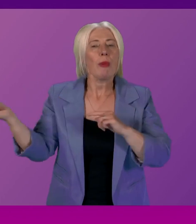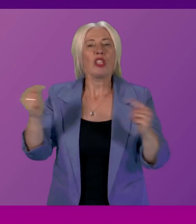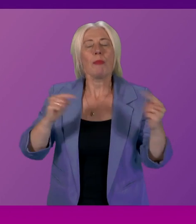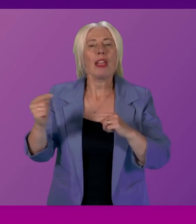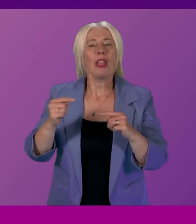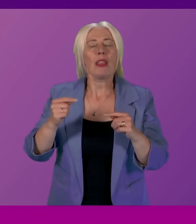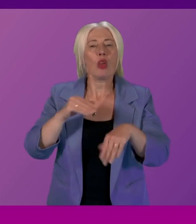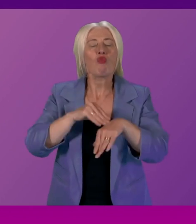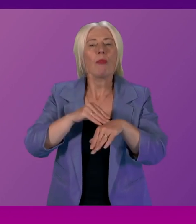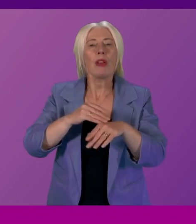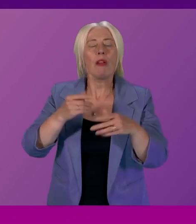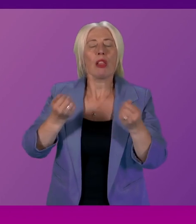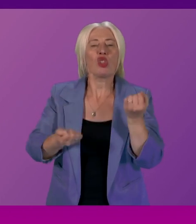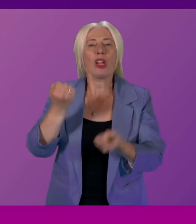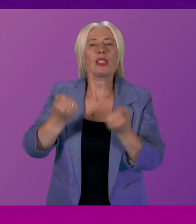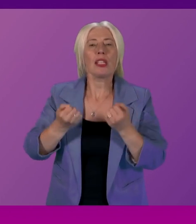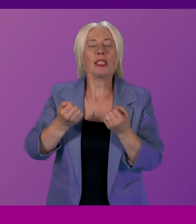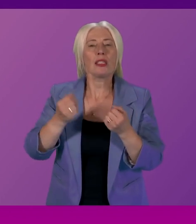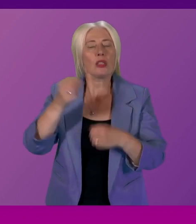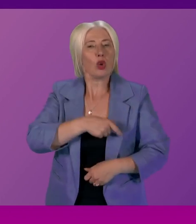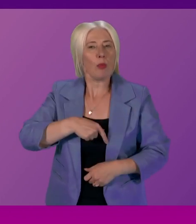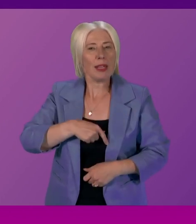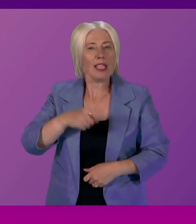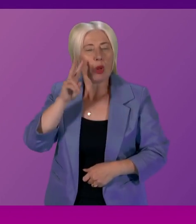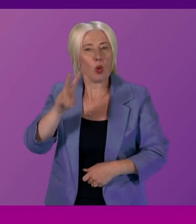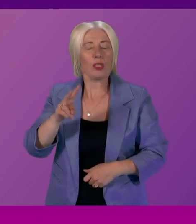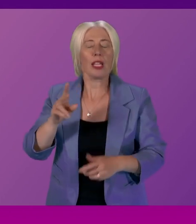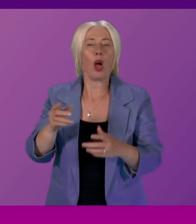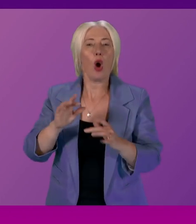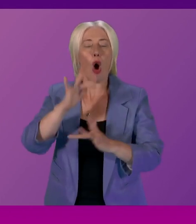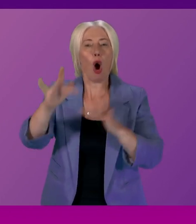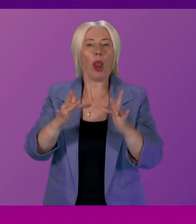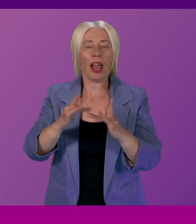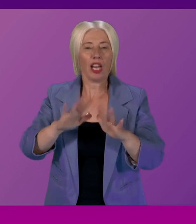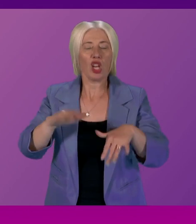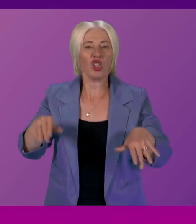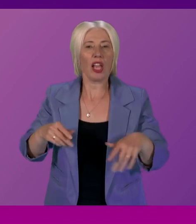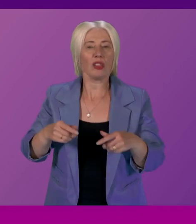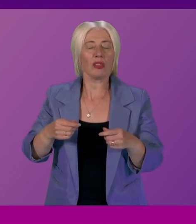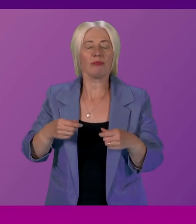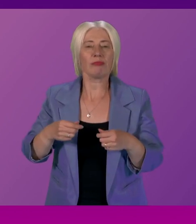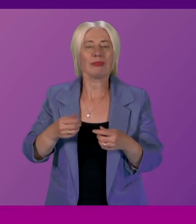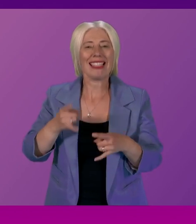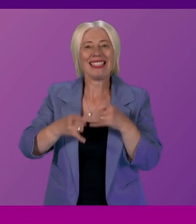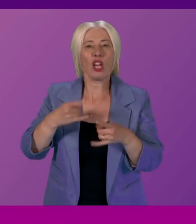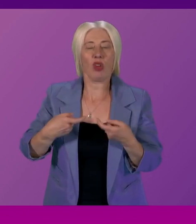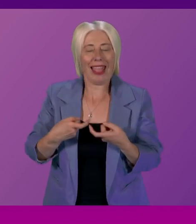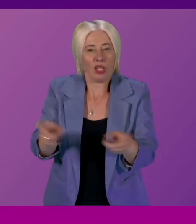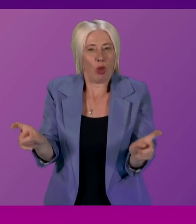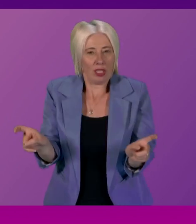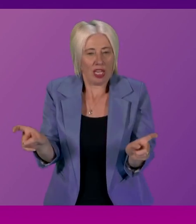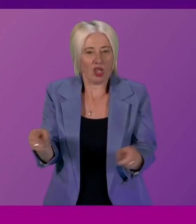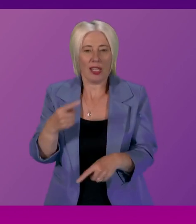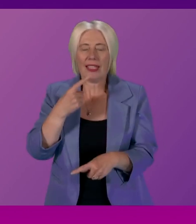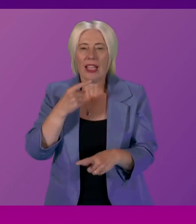committee led last week on tackling online child sexual exploitation stakeholders have described how the threat